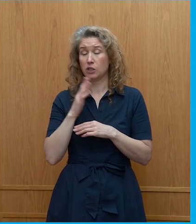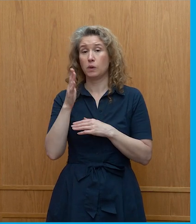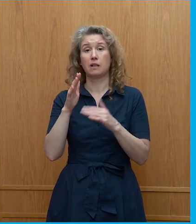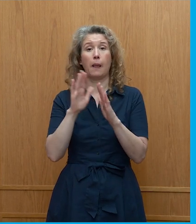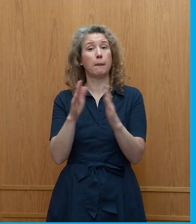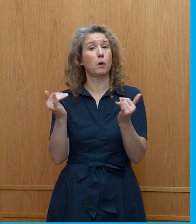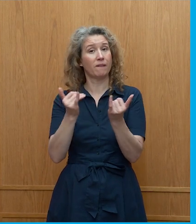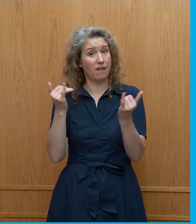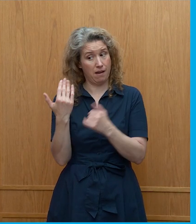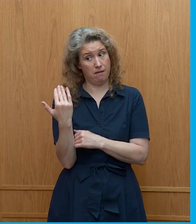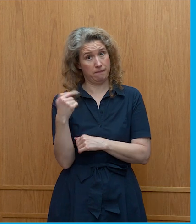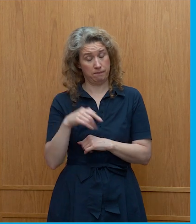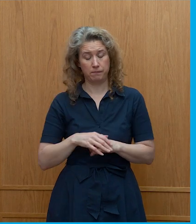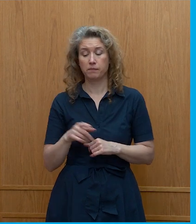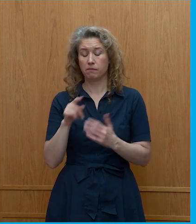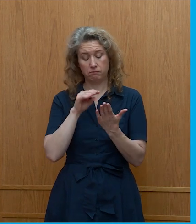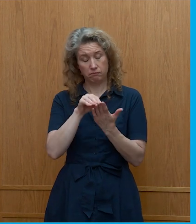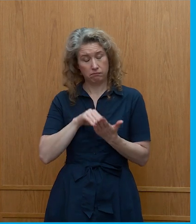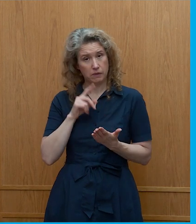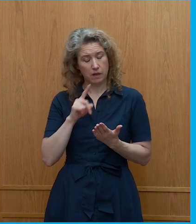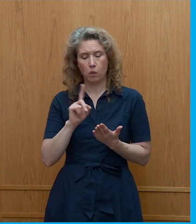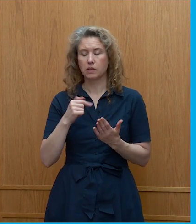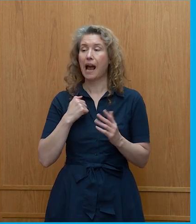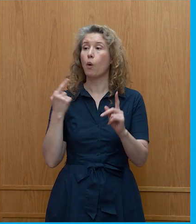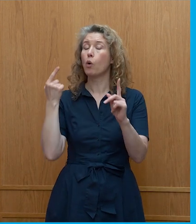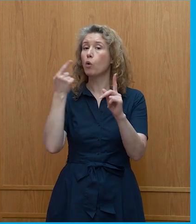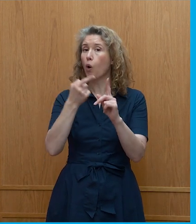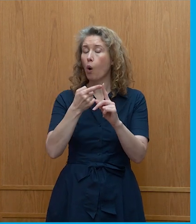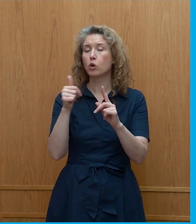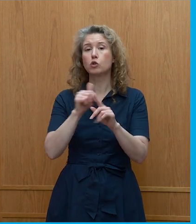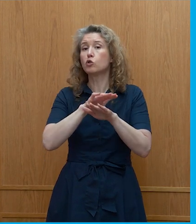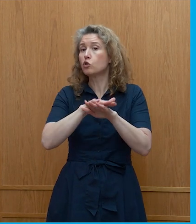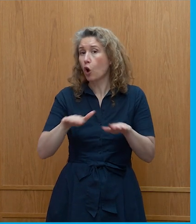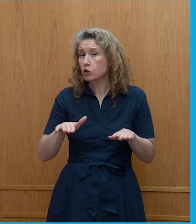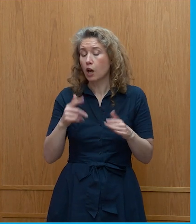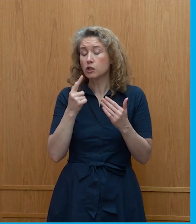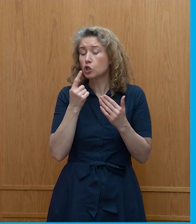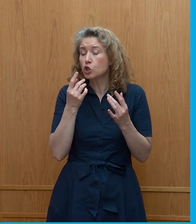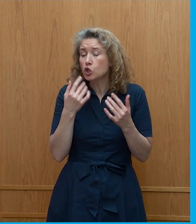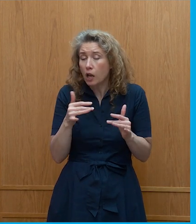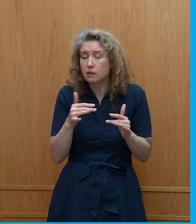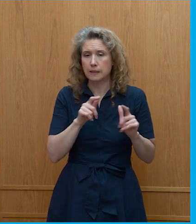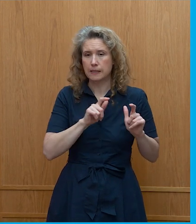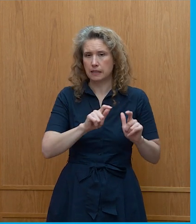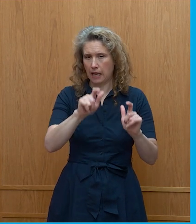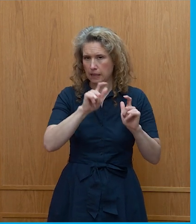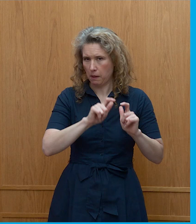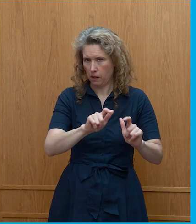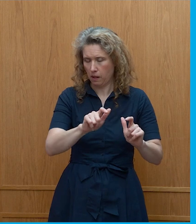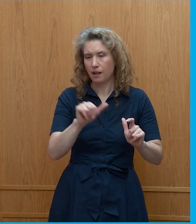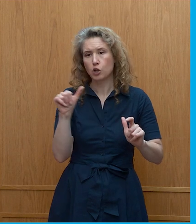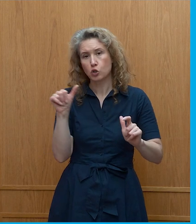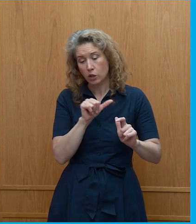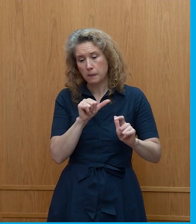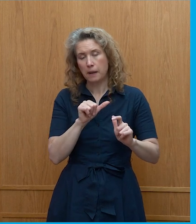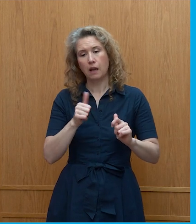and what she says is our goal should not be just sustainability it should be